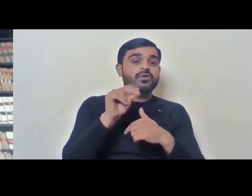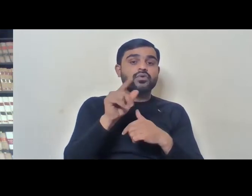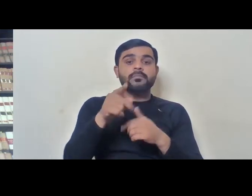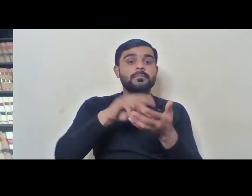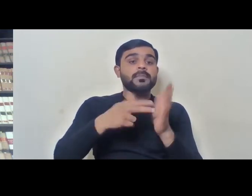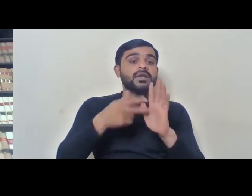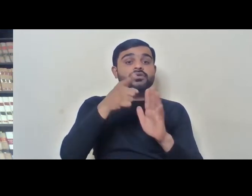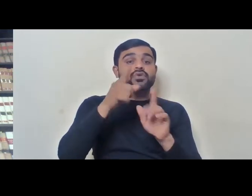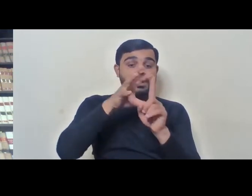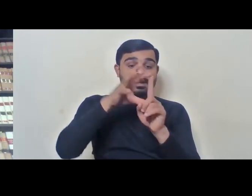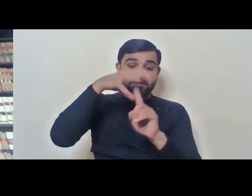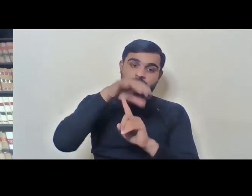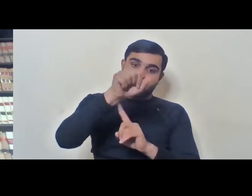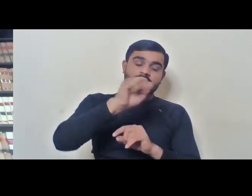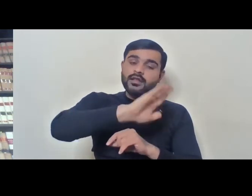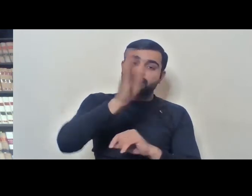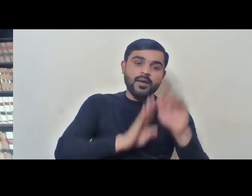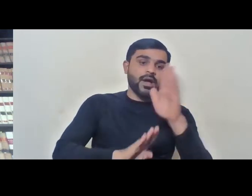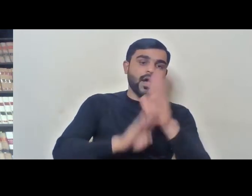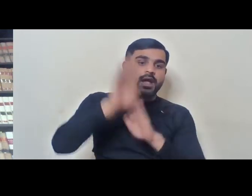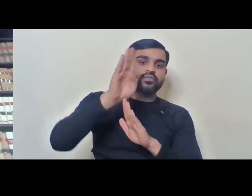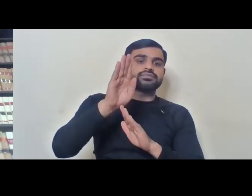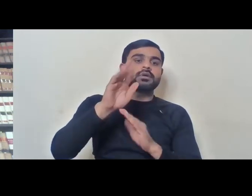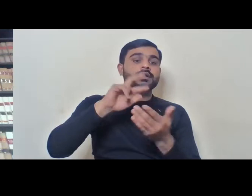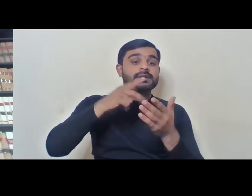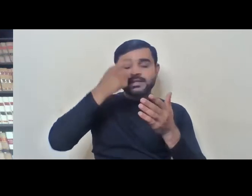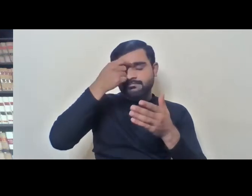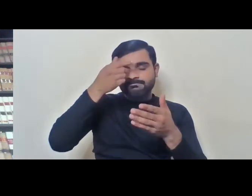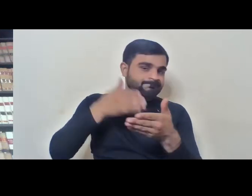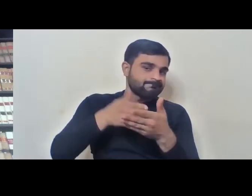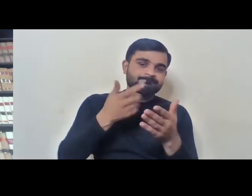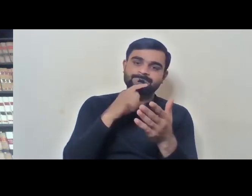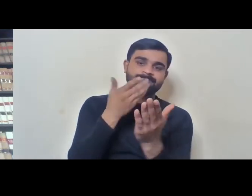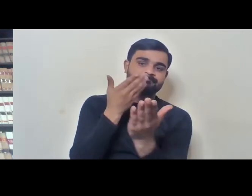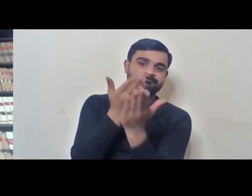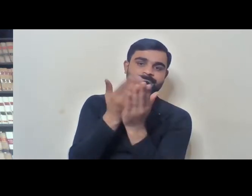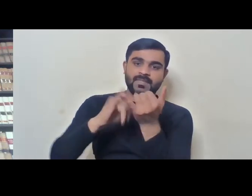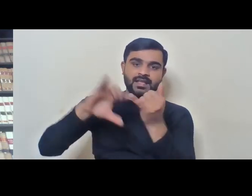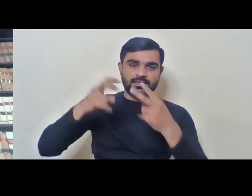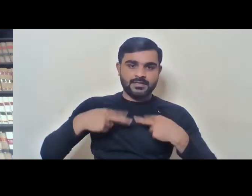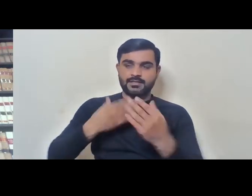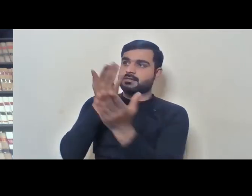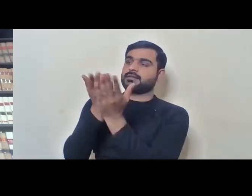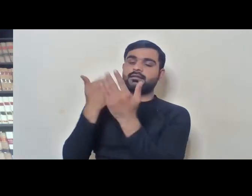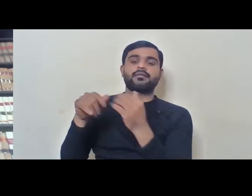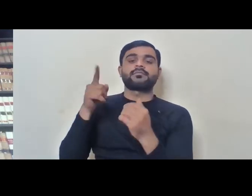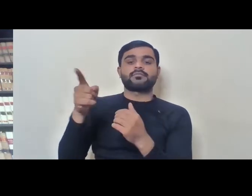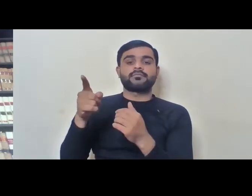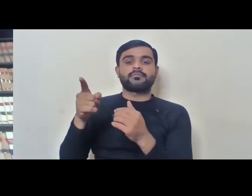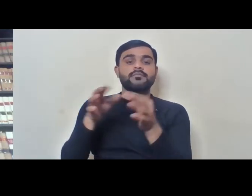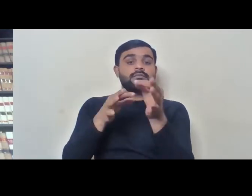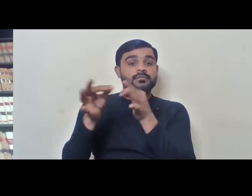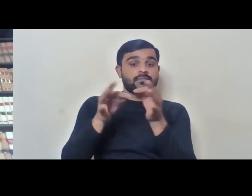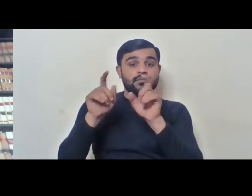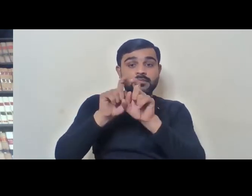in your department. So, we challenged this and the Supreme Court. went up all the way to the Supreme Court. The Supreme Court gave a very, very